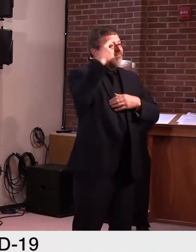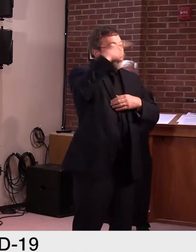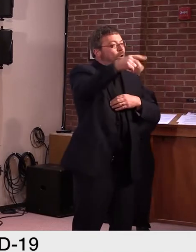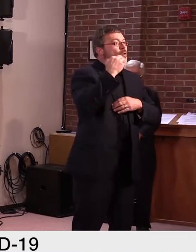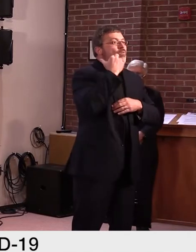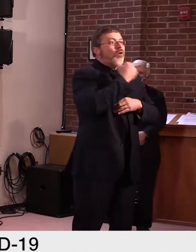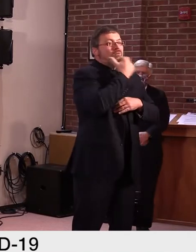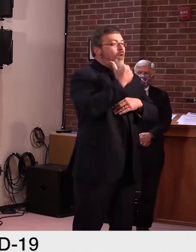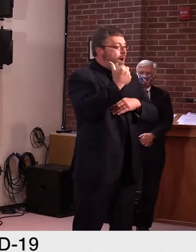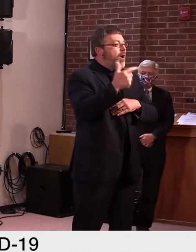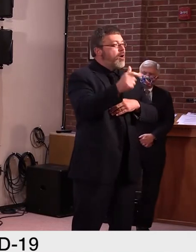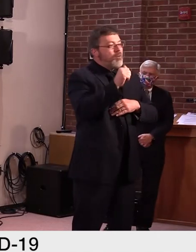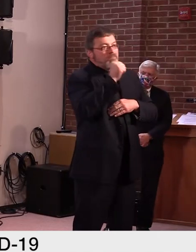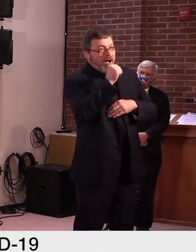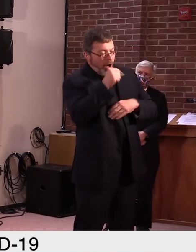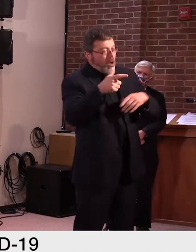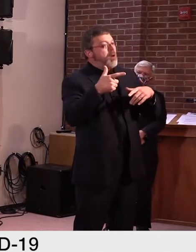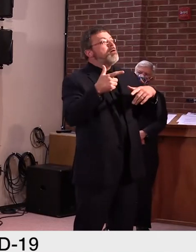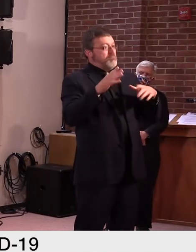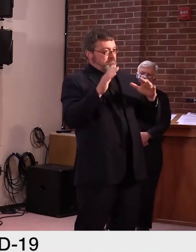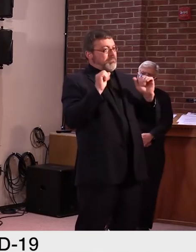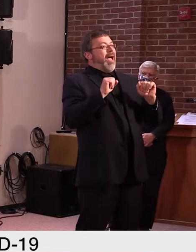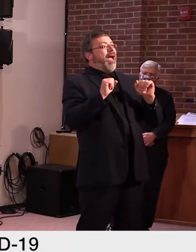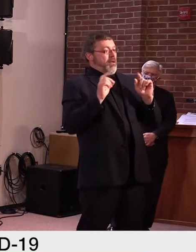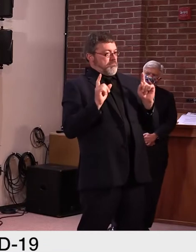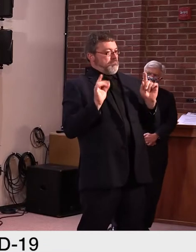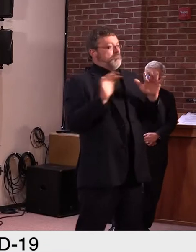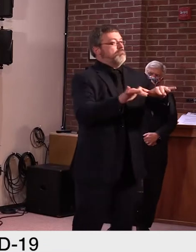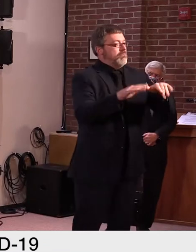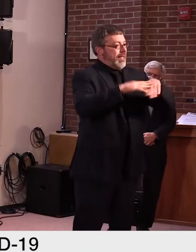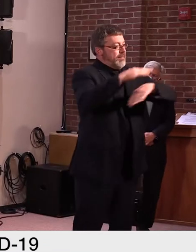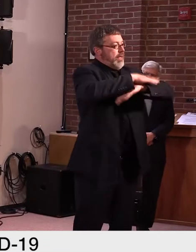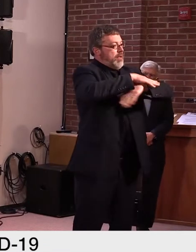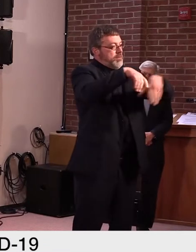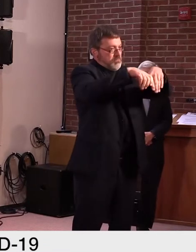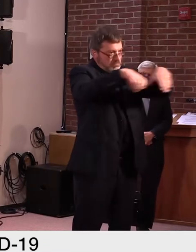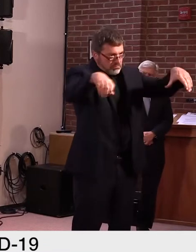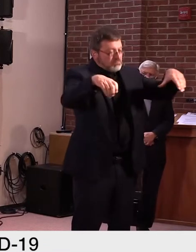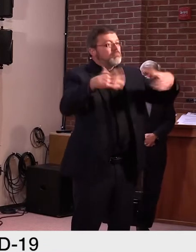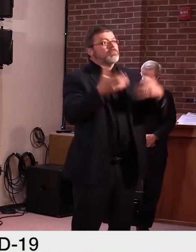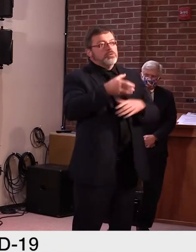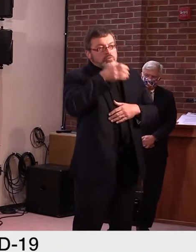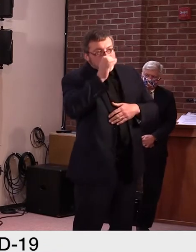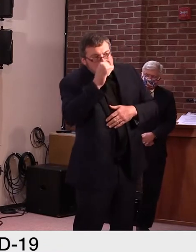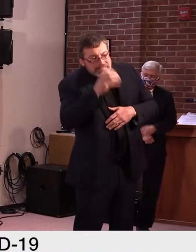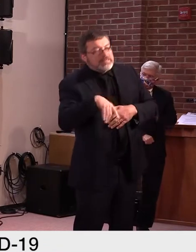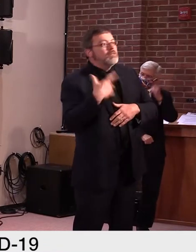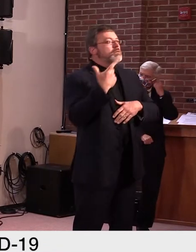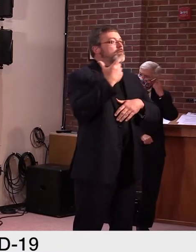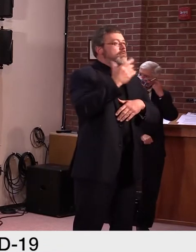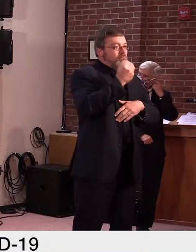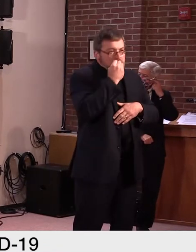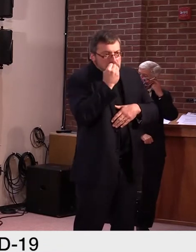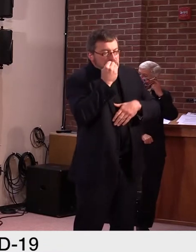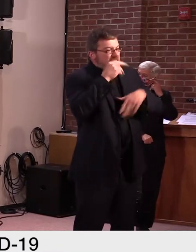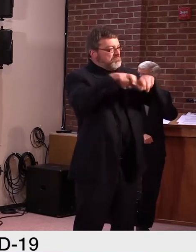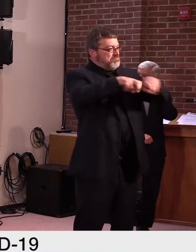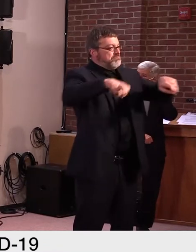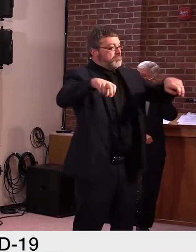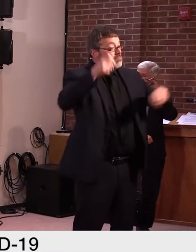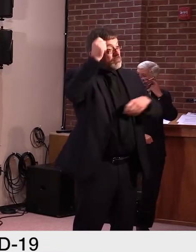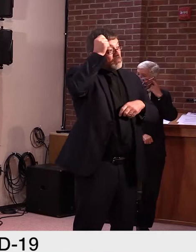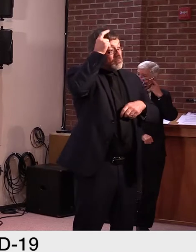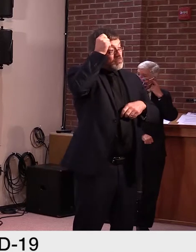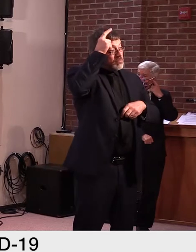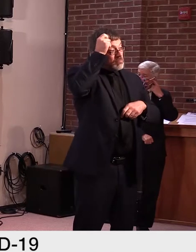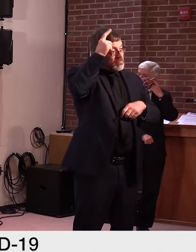meaning food and drink service can take place at the counter if the restaurant has one, but there needs to be a